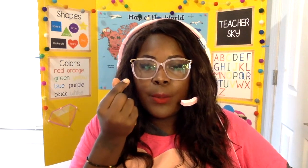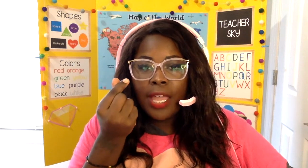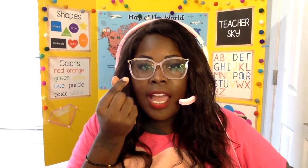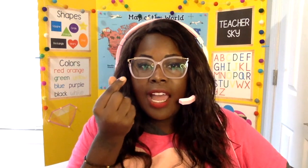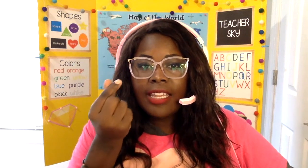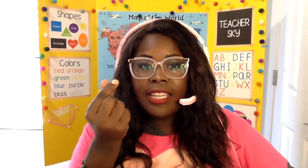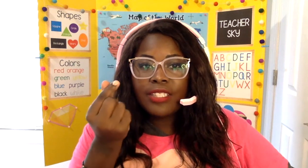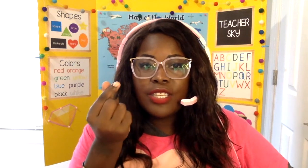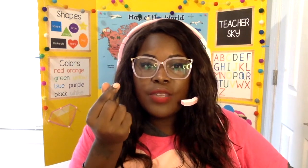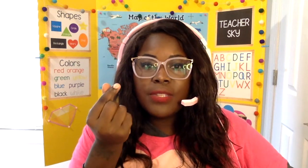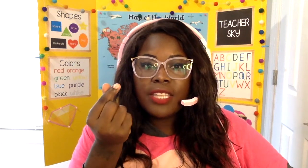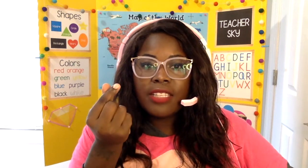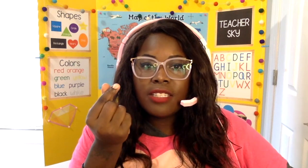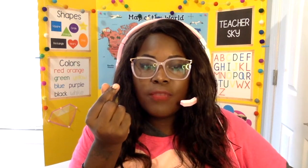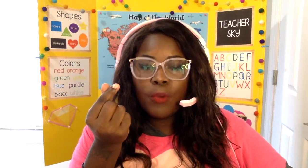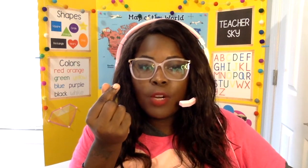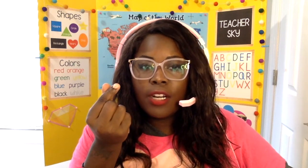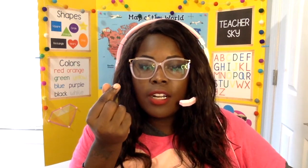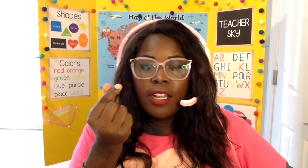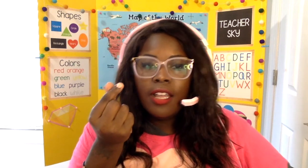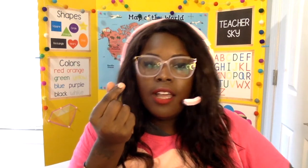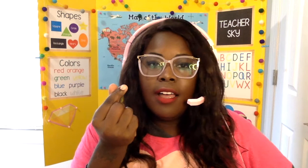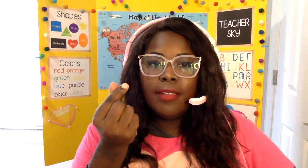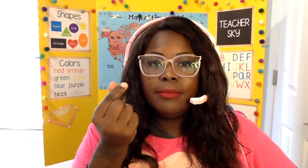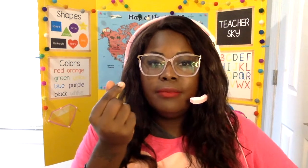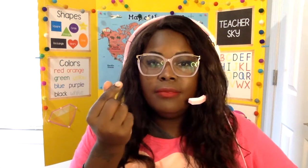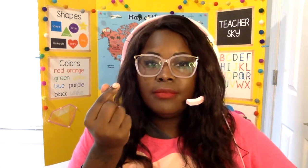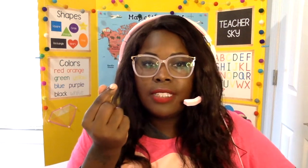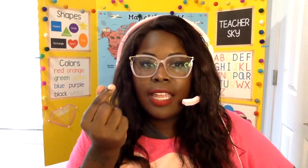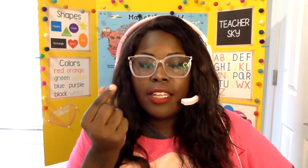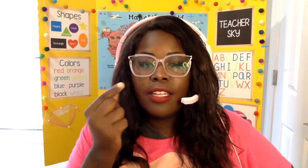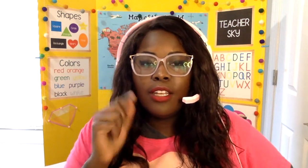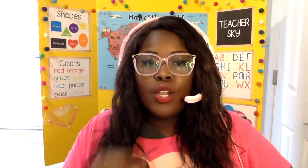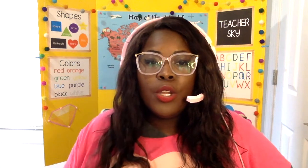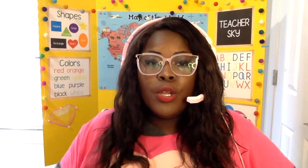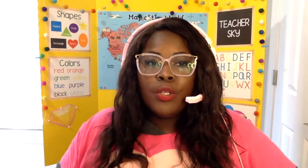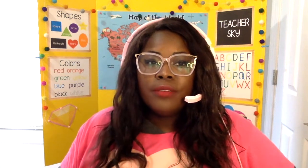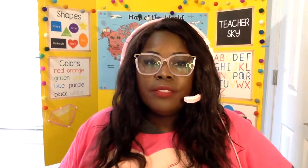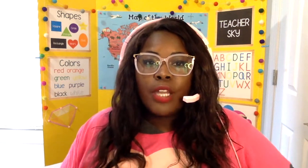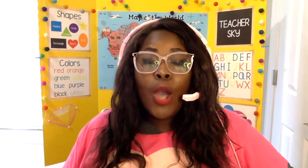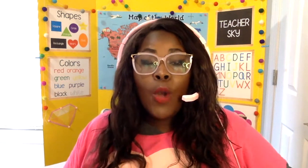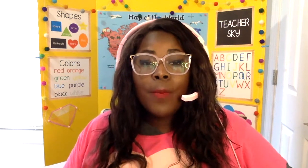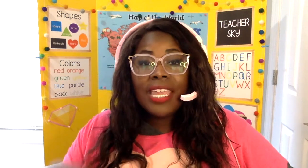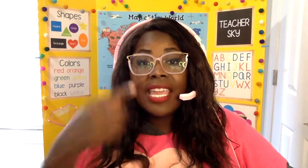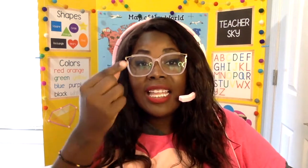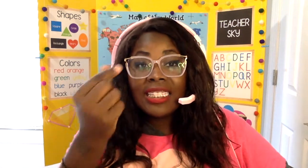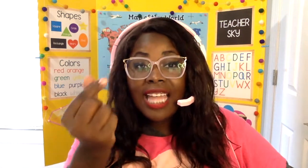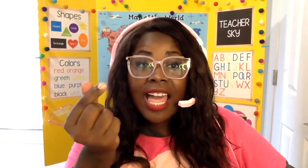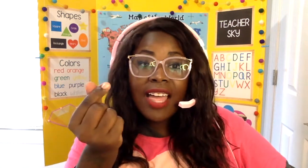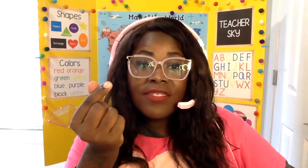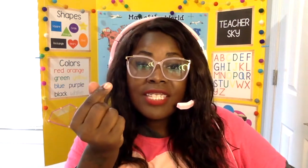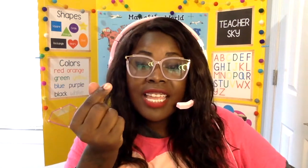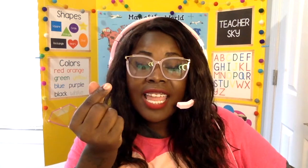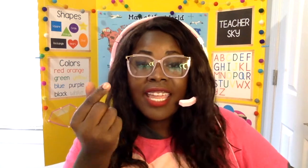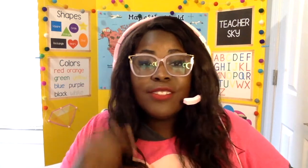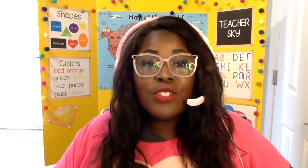i'd like to use this for um like kobe loves his